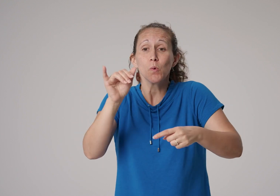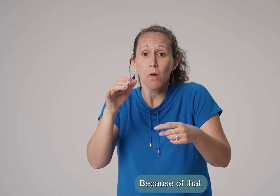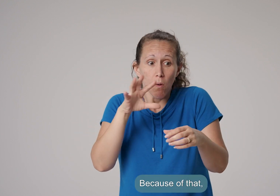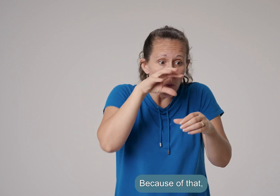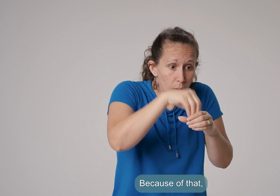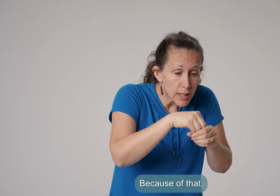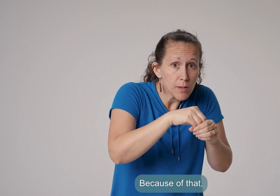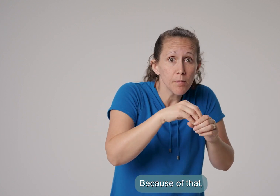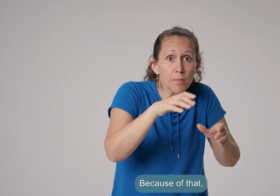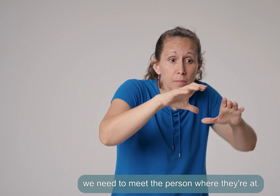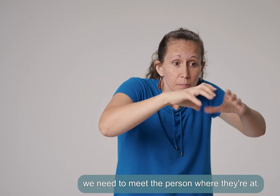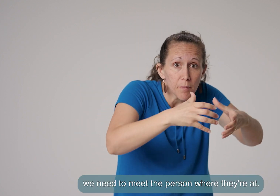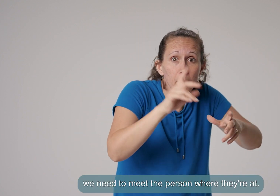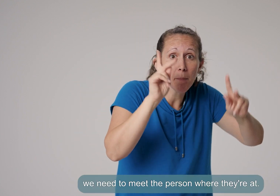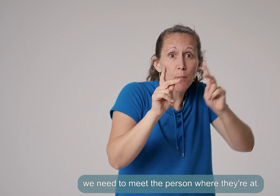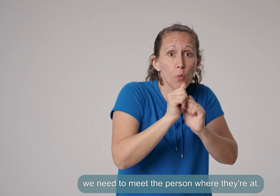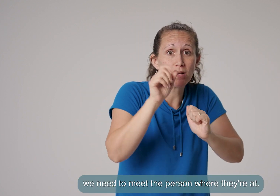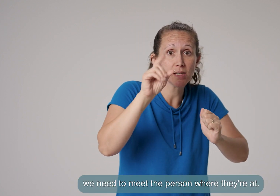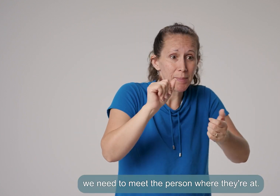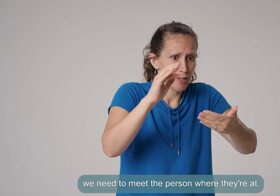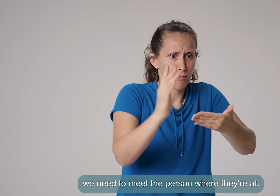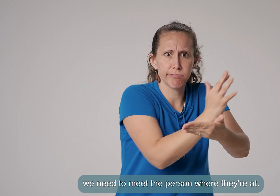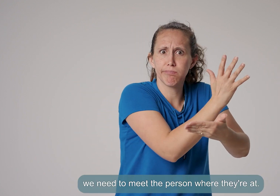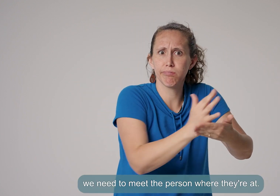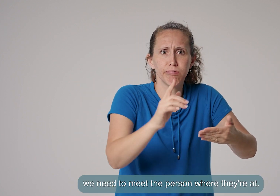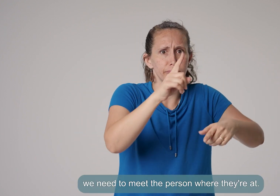Because of that, we need to meet the person where they're at.